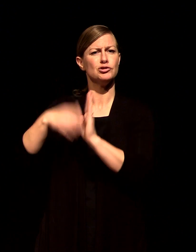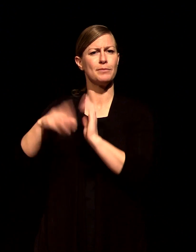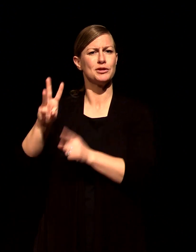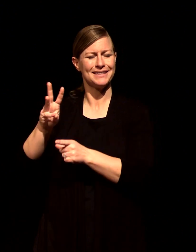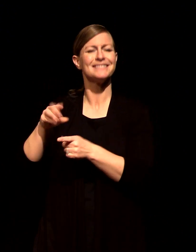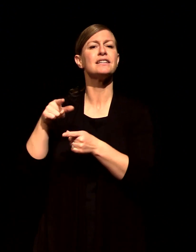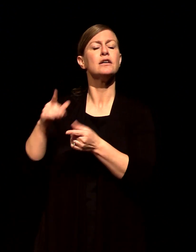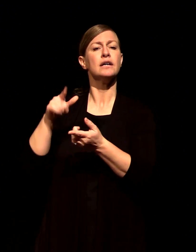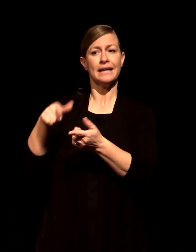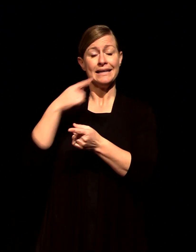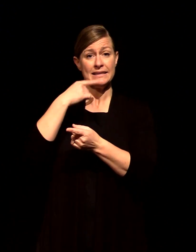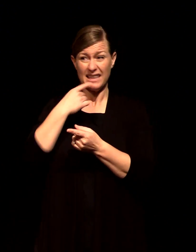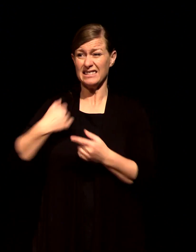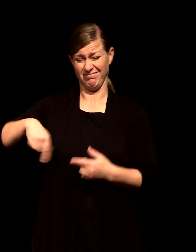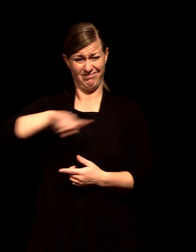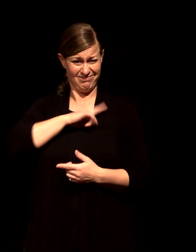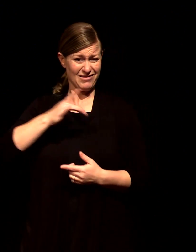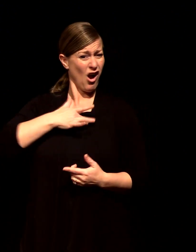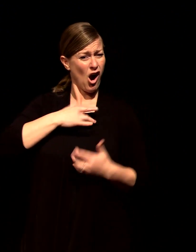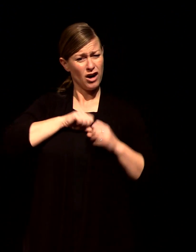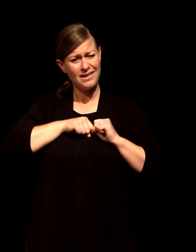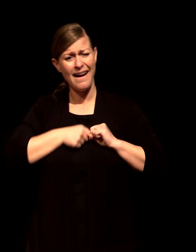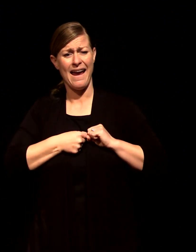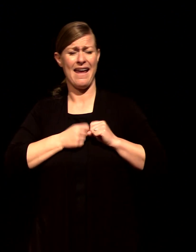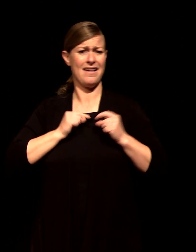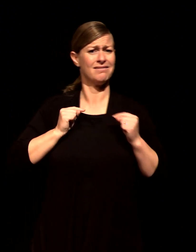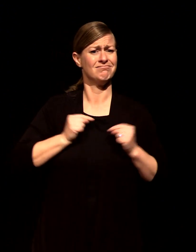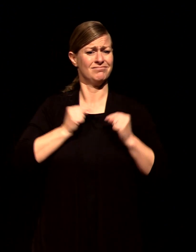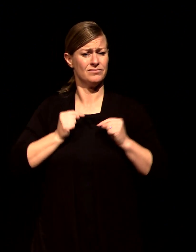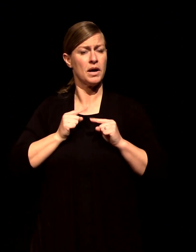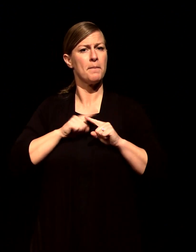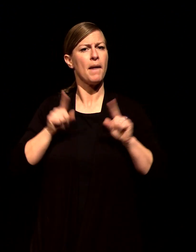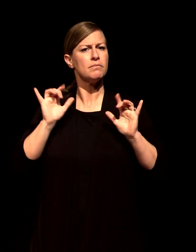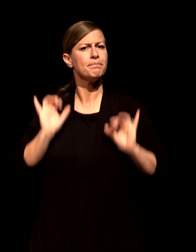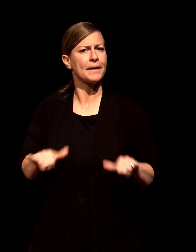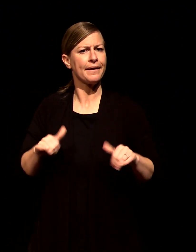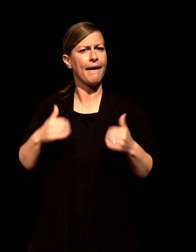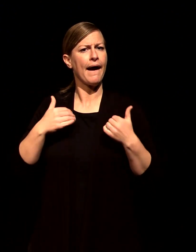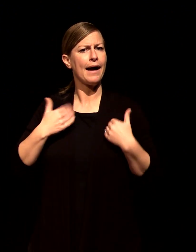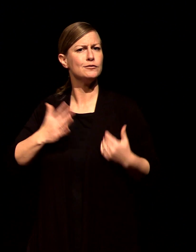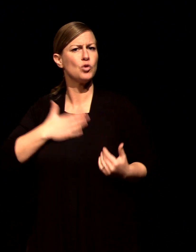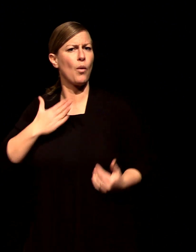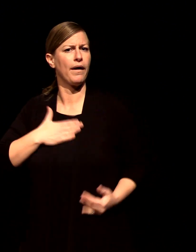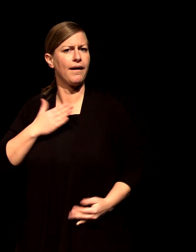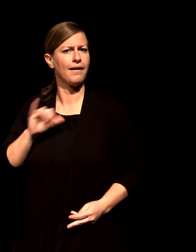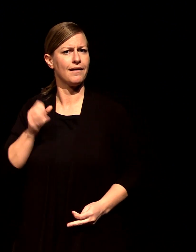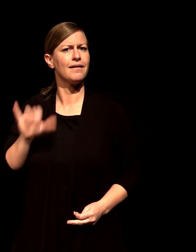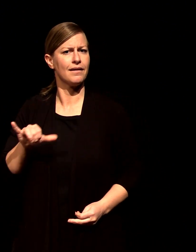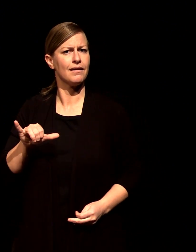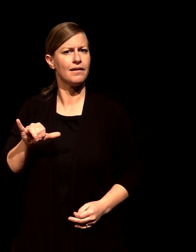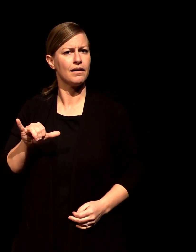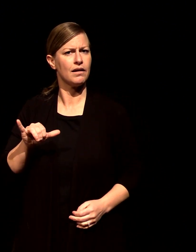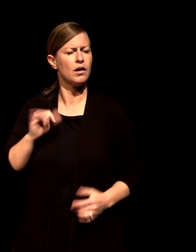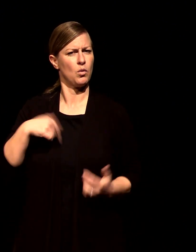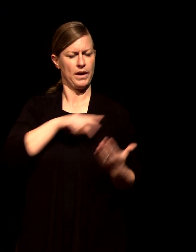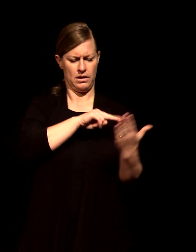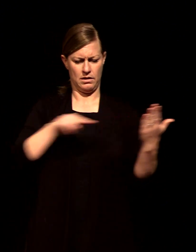when we speak of joy we need to understand that joy is not the absence of sorrow joy is actually experiencing